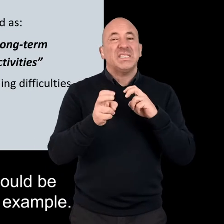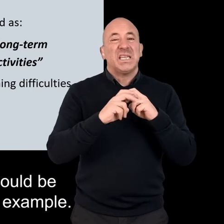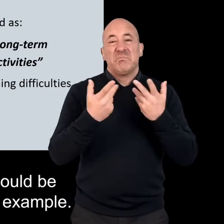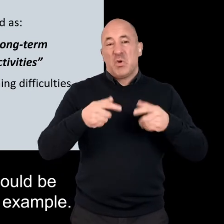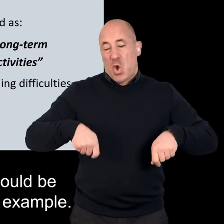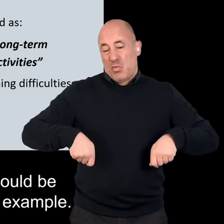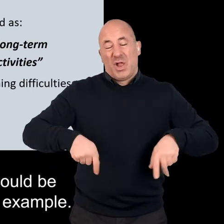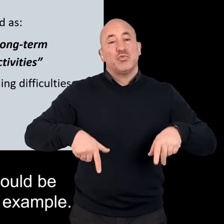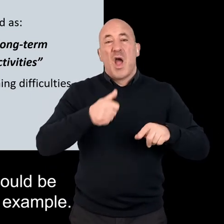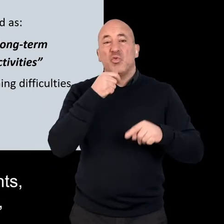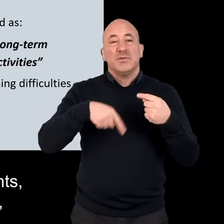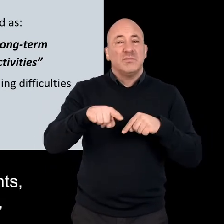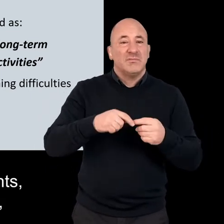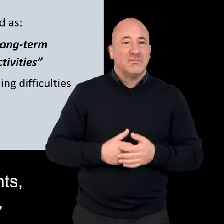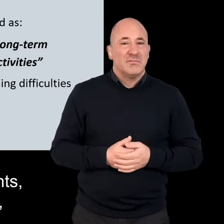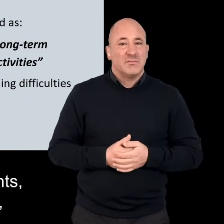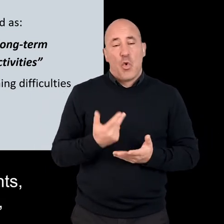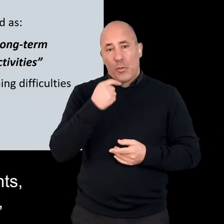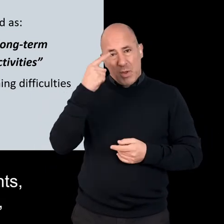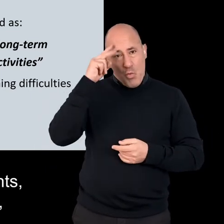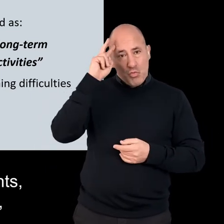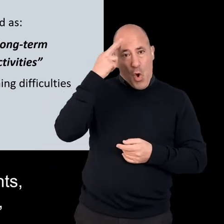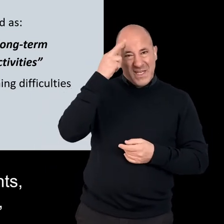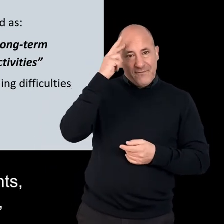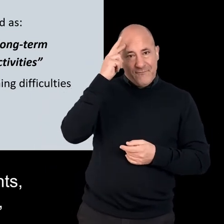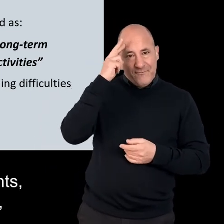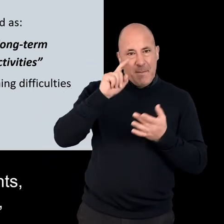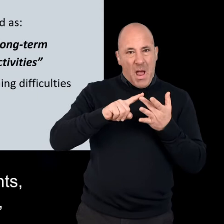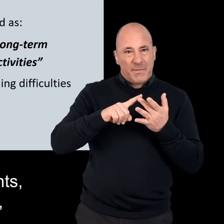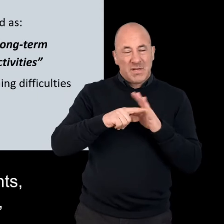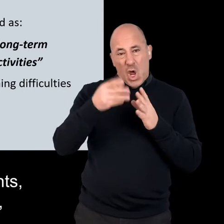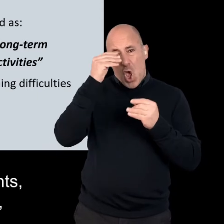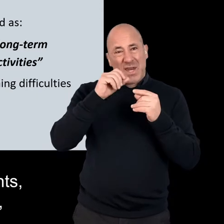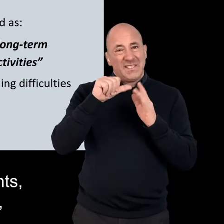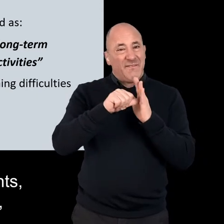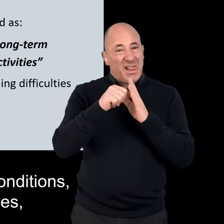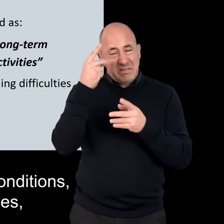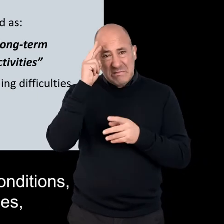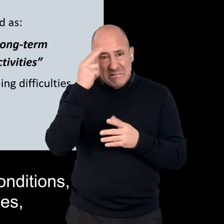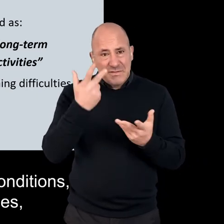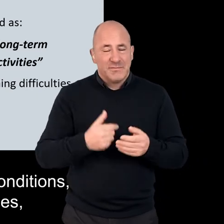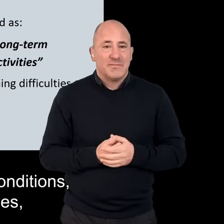Wheelchair users, for example. could be cognitive impairments. could be learning difficulties.